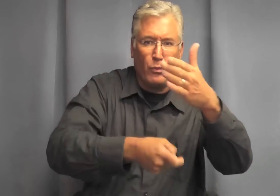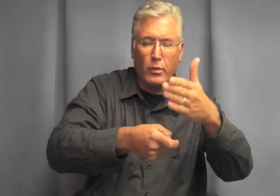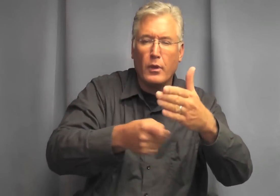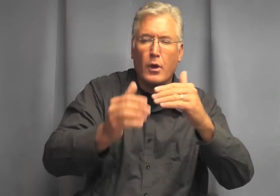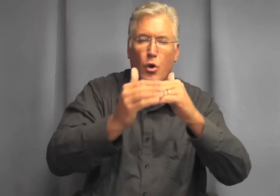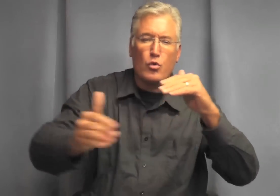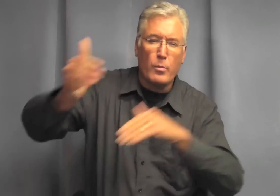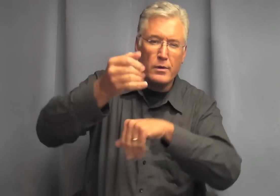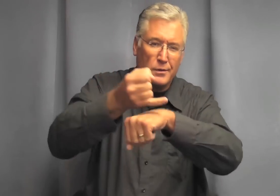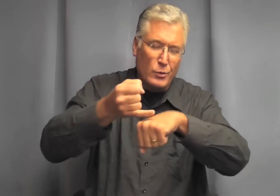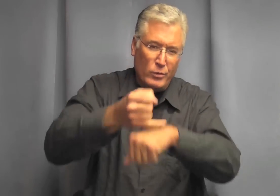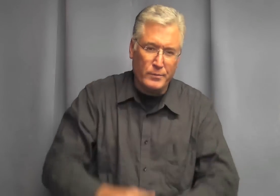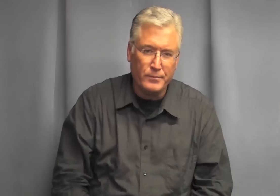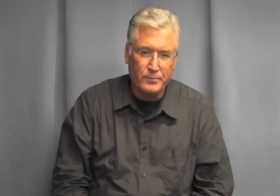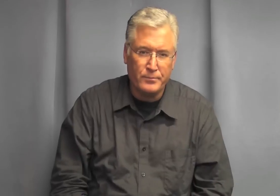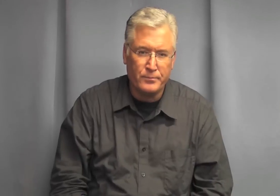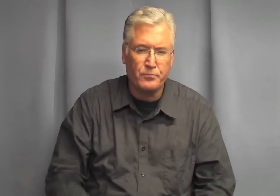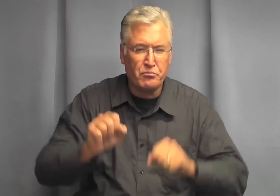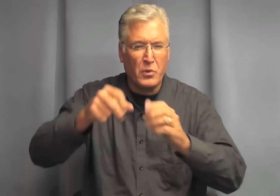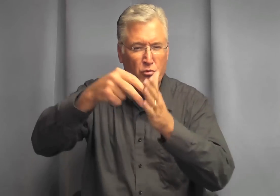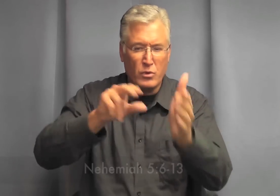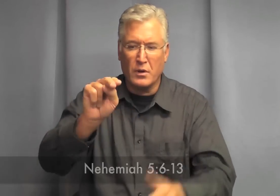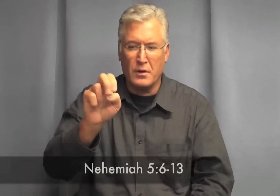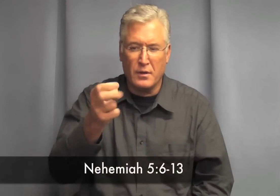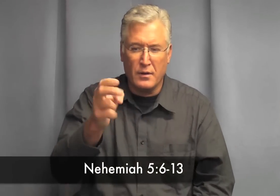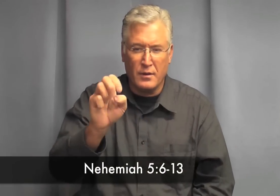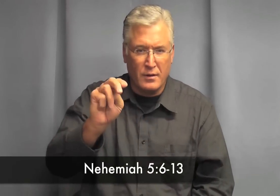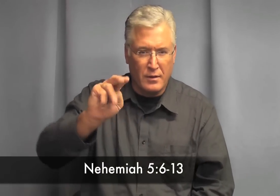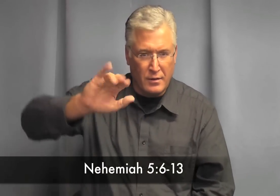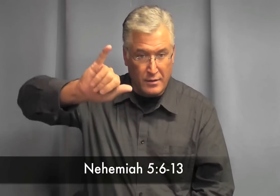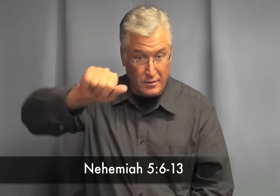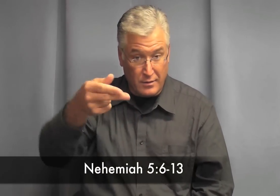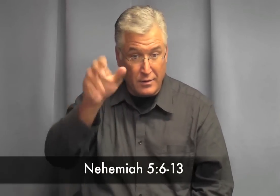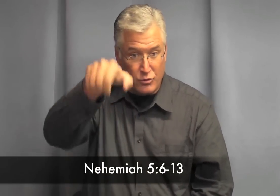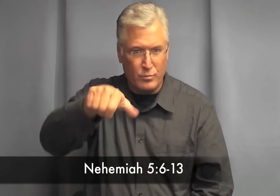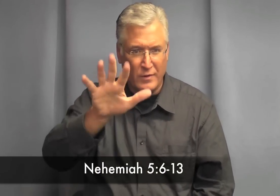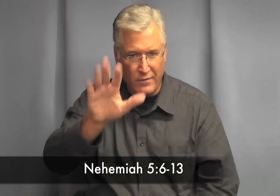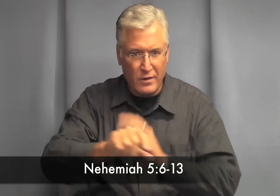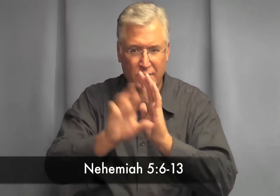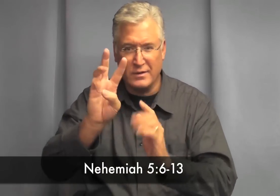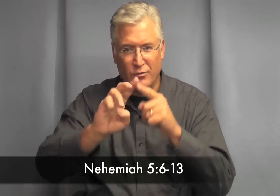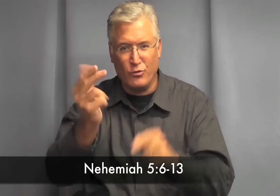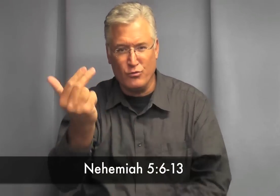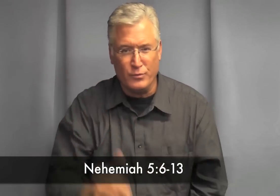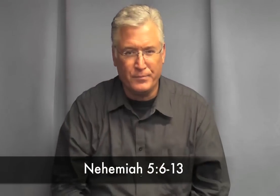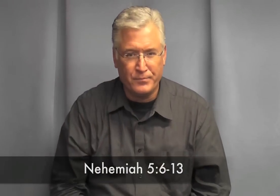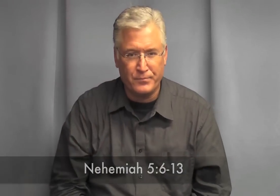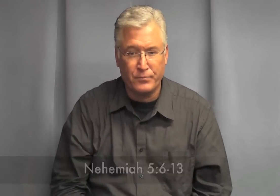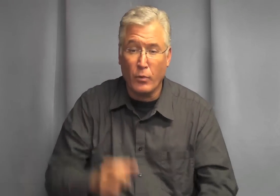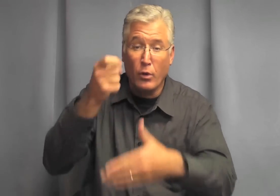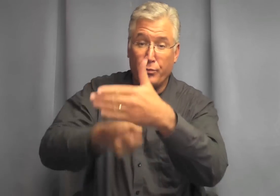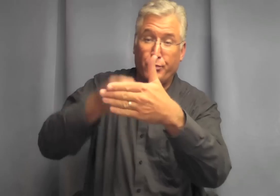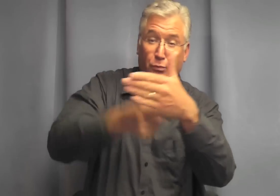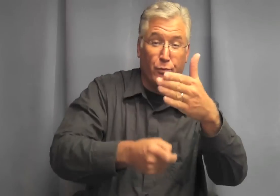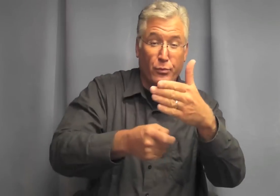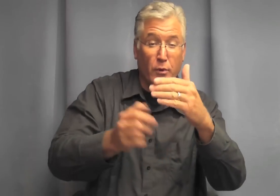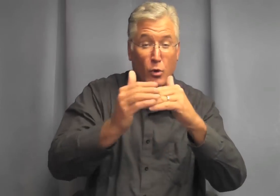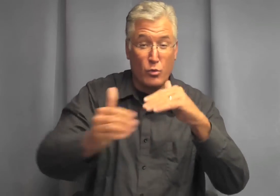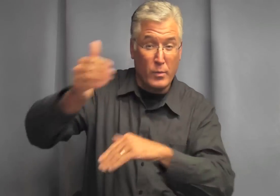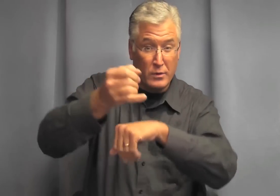reprimanded them about this charging too high of an interest to their brothers and sisters we can read about about this in verses 6 through 13